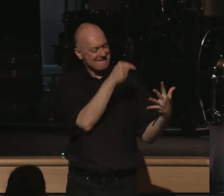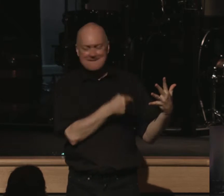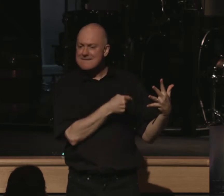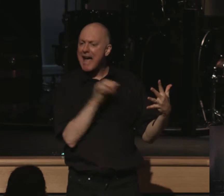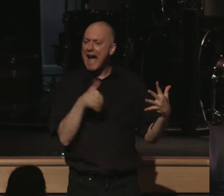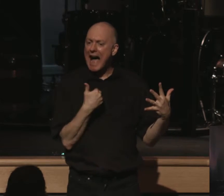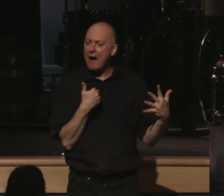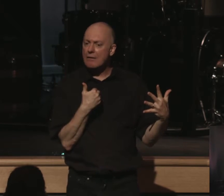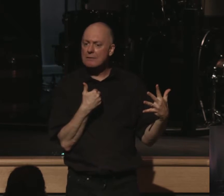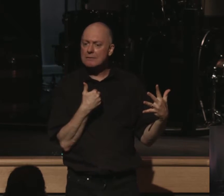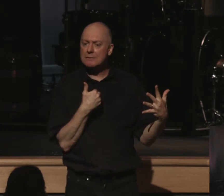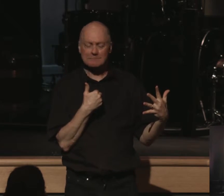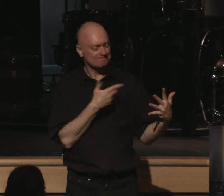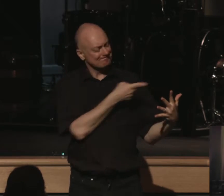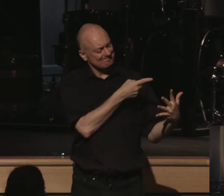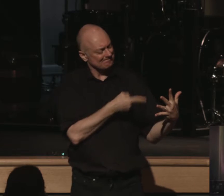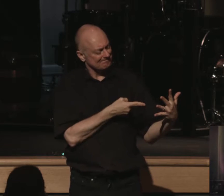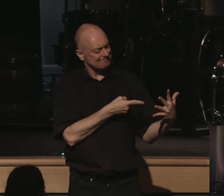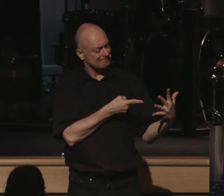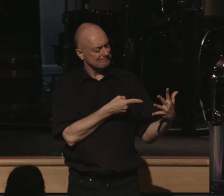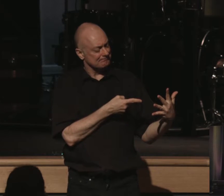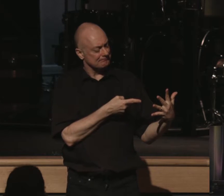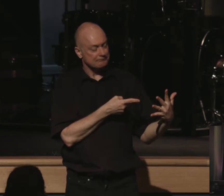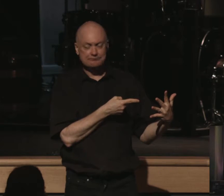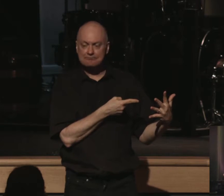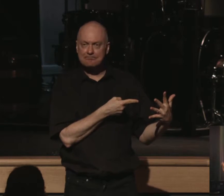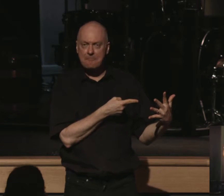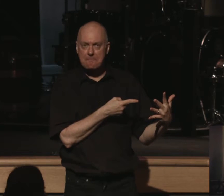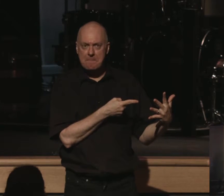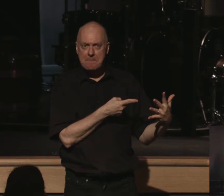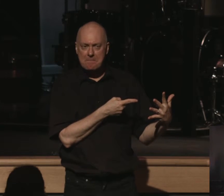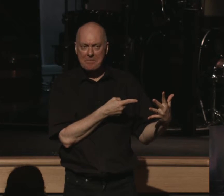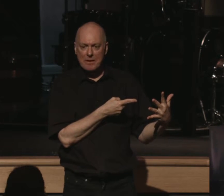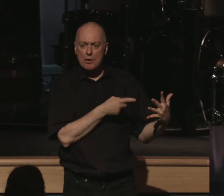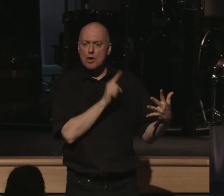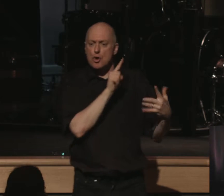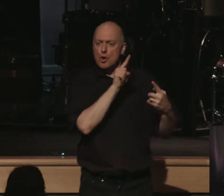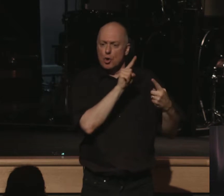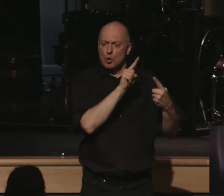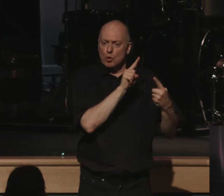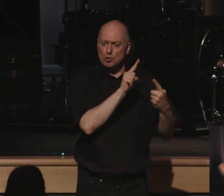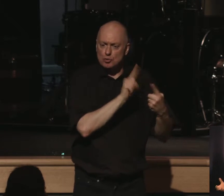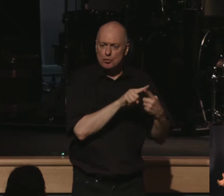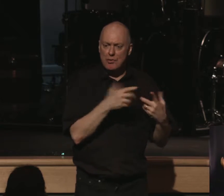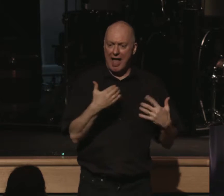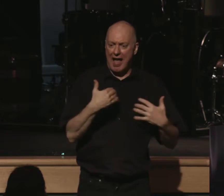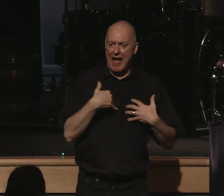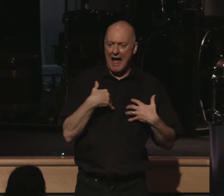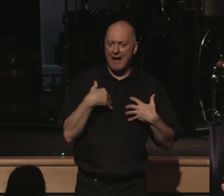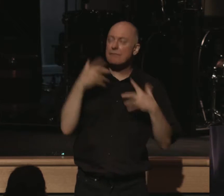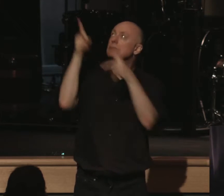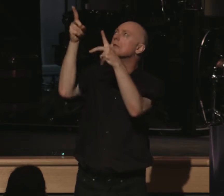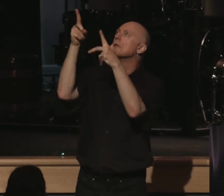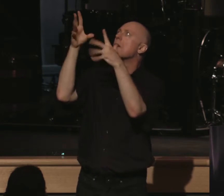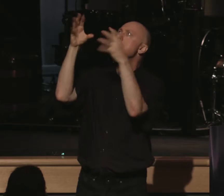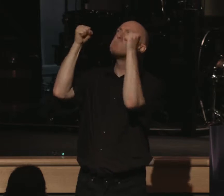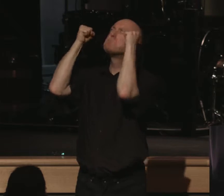with the other things of the world, is to have what he called the expulsive power of a new affection. Do you know what